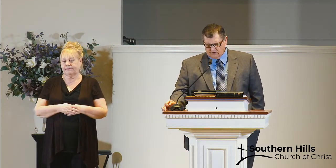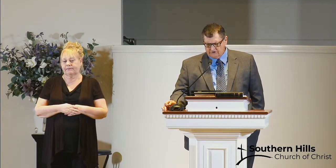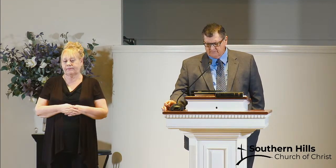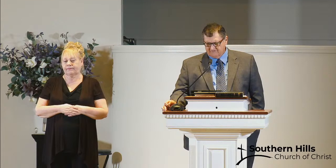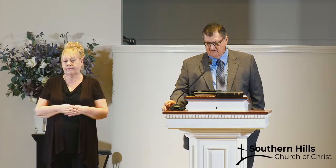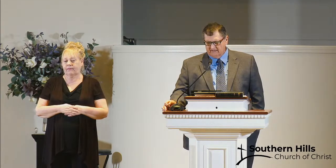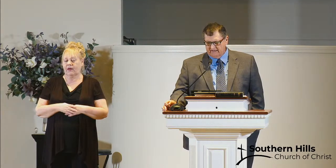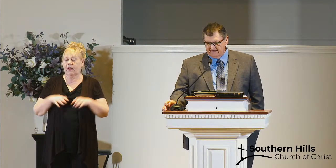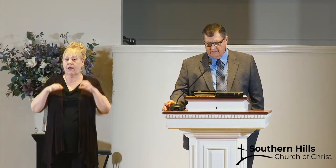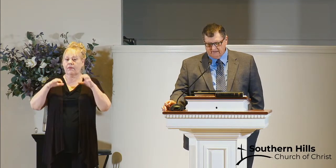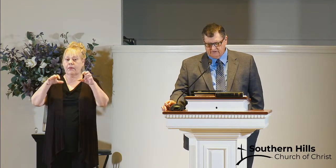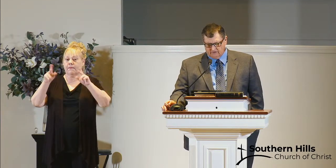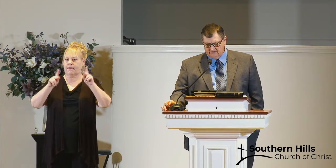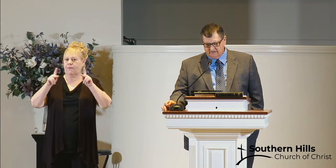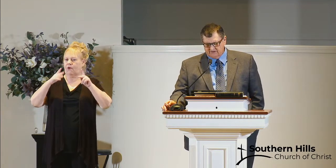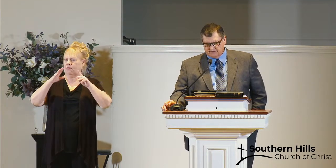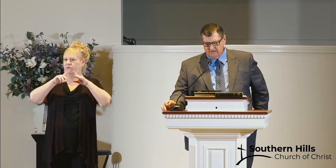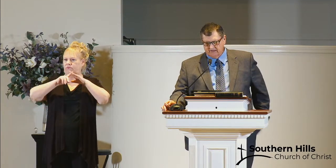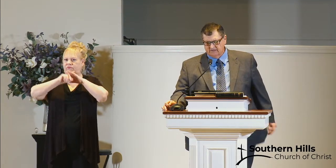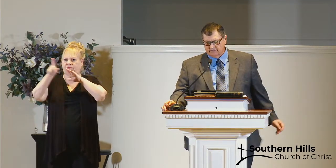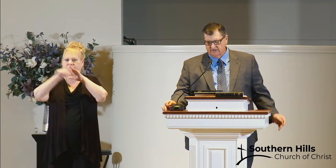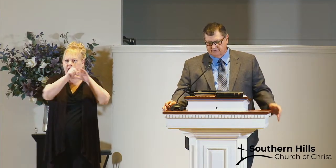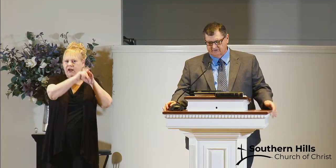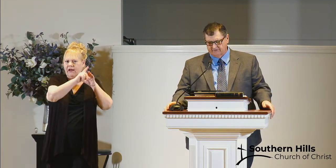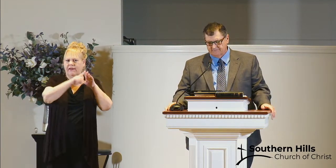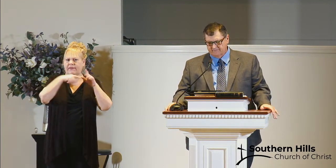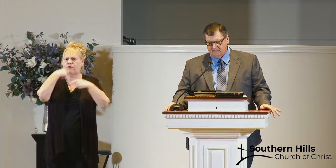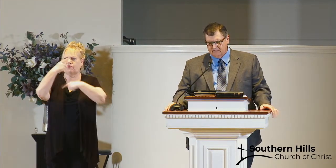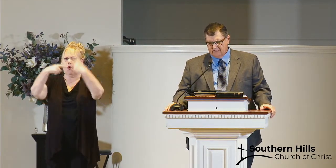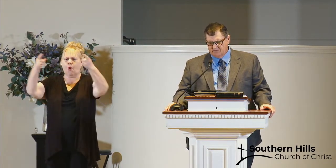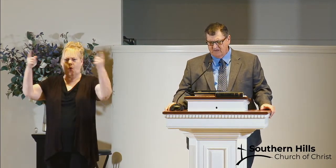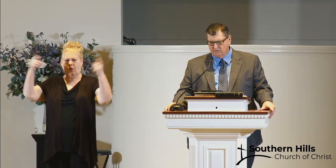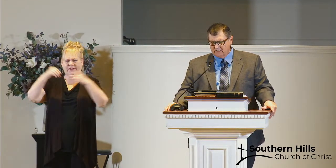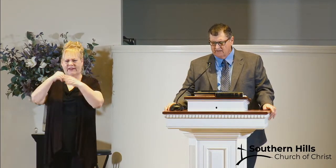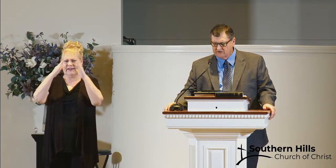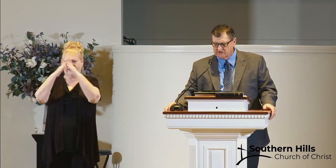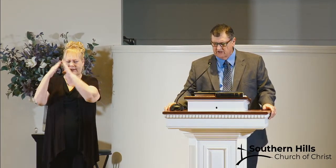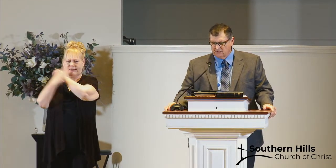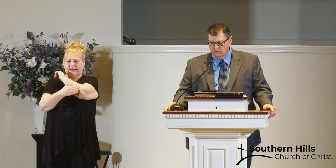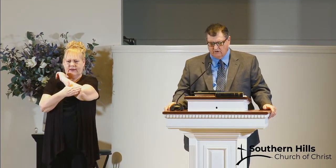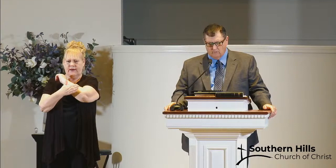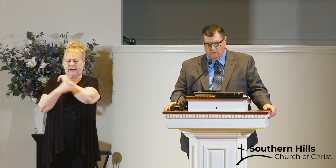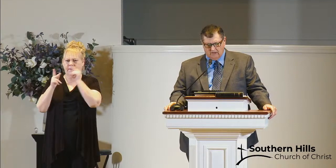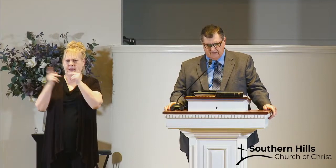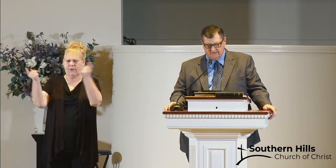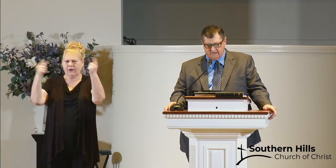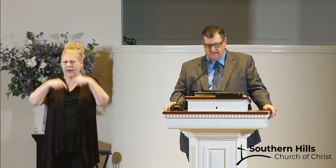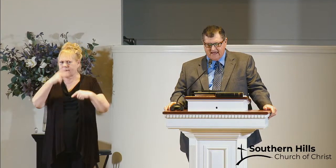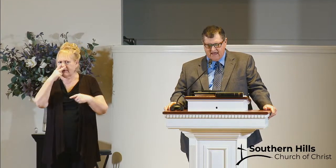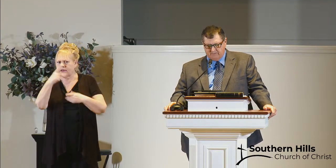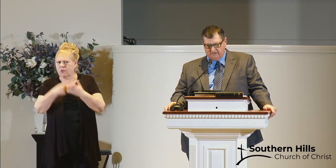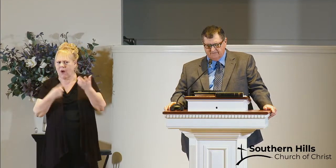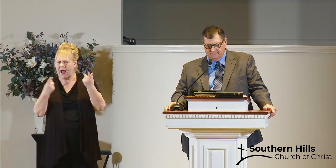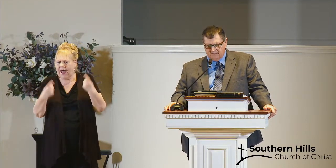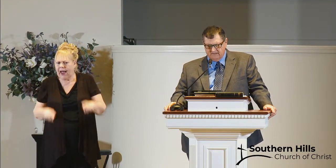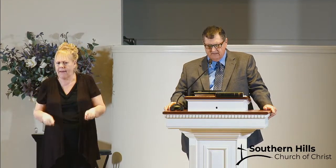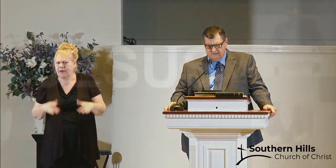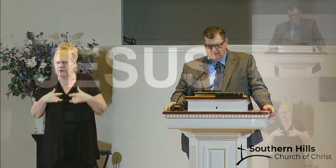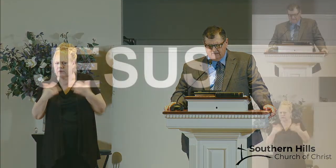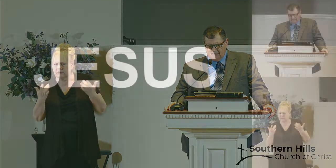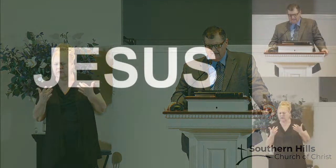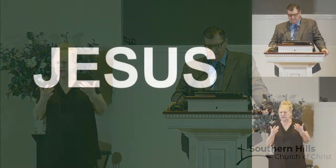the herdsman fled and told it in the city and in the country and people came to see what it was that had happened